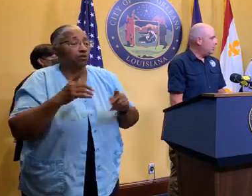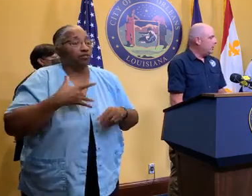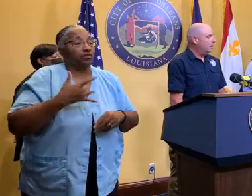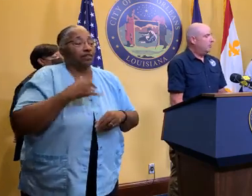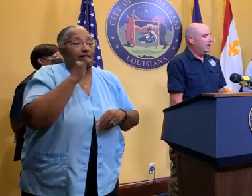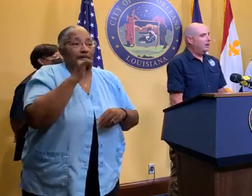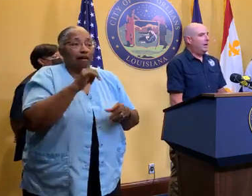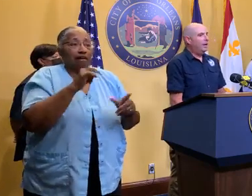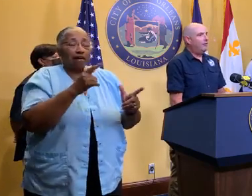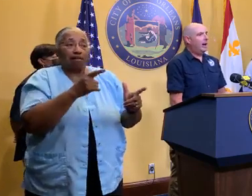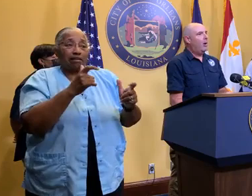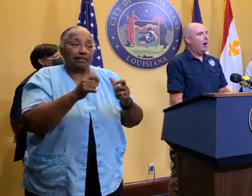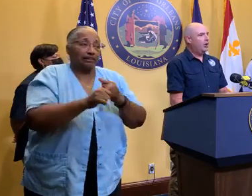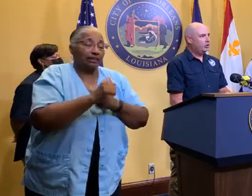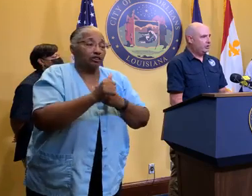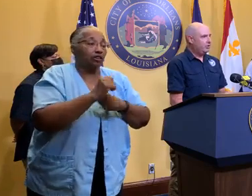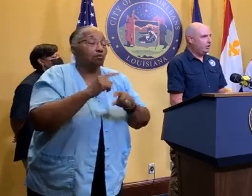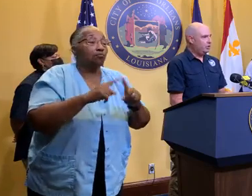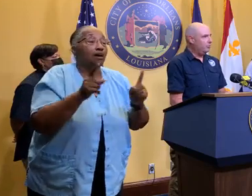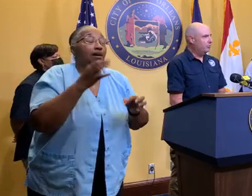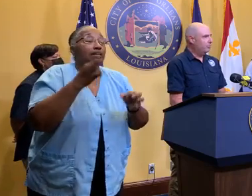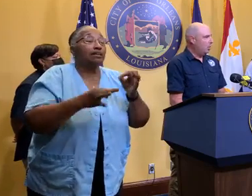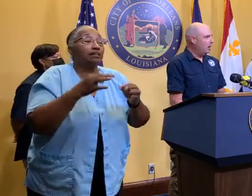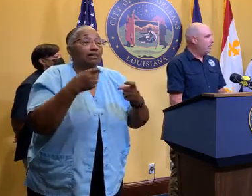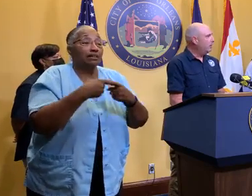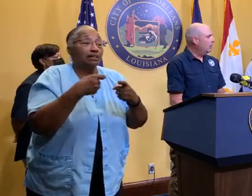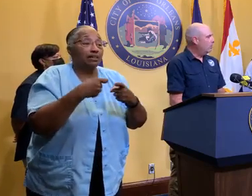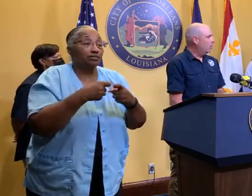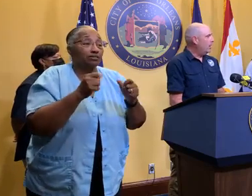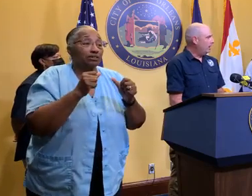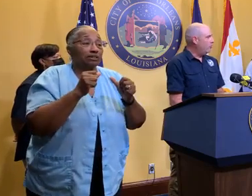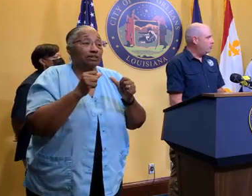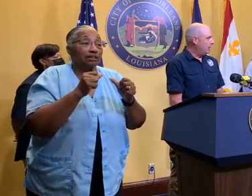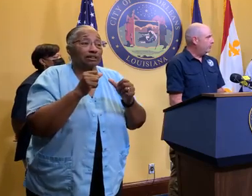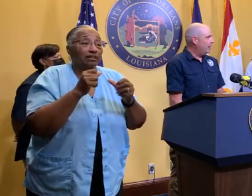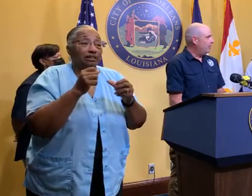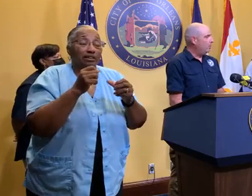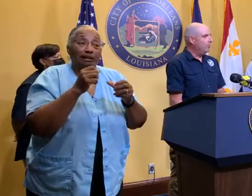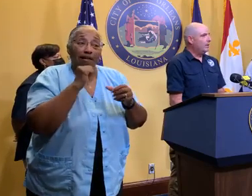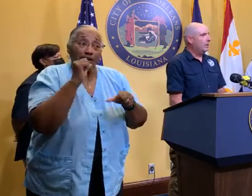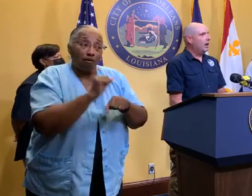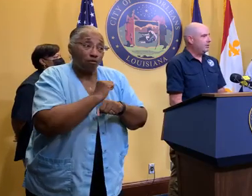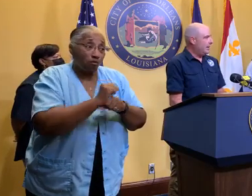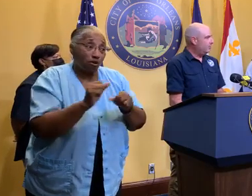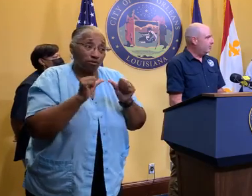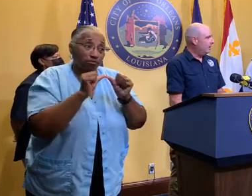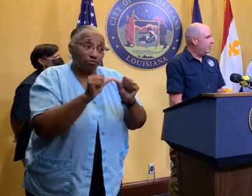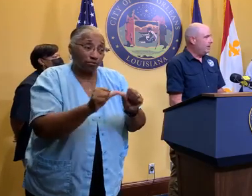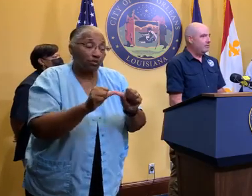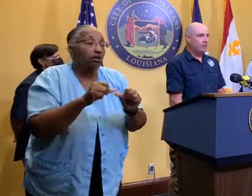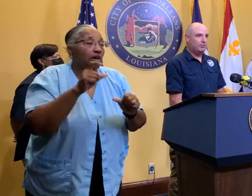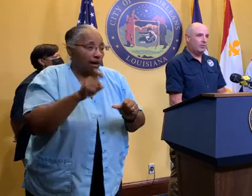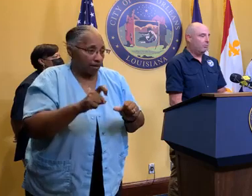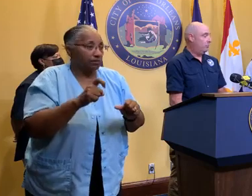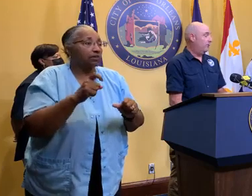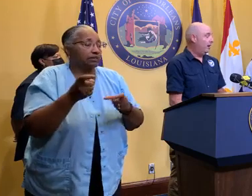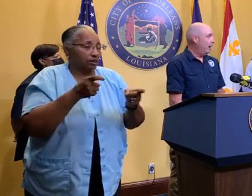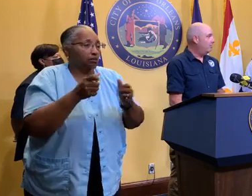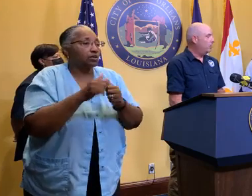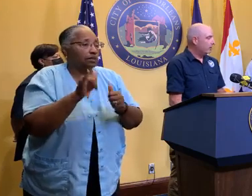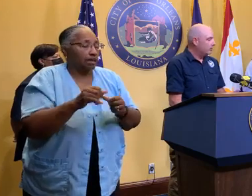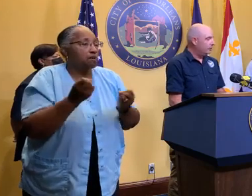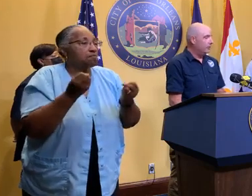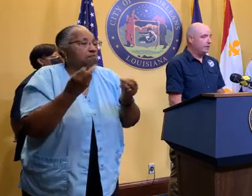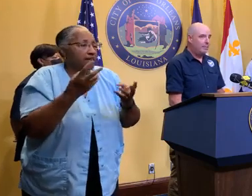danger, but if power outages continue through the morning, we're going to have to address them. We've been in contact with them. Many of them said, we're